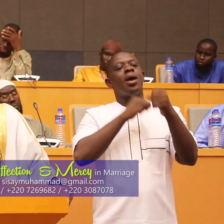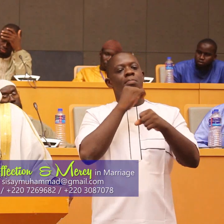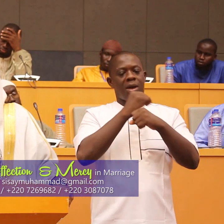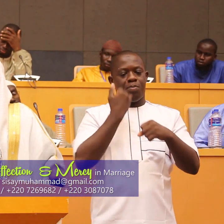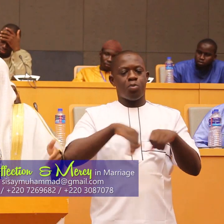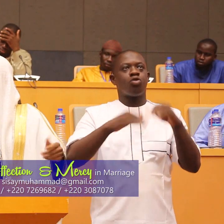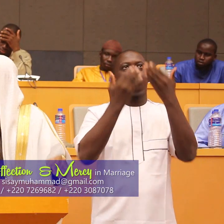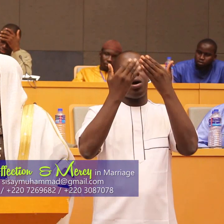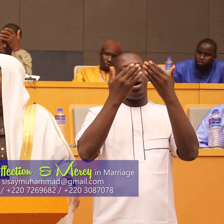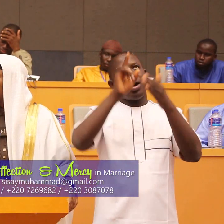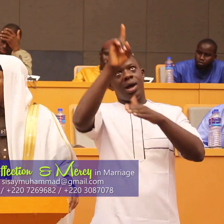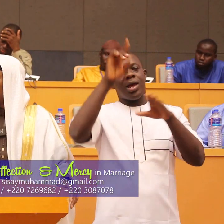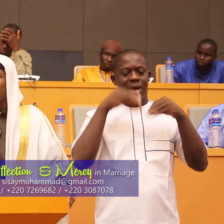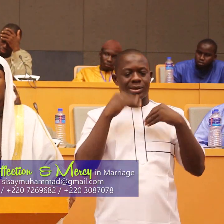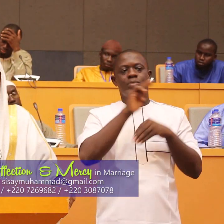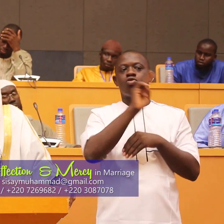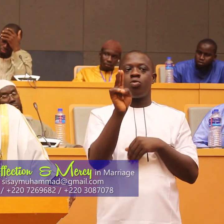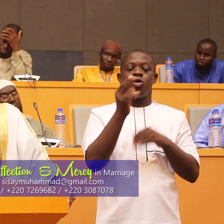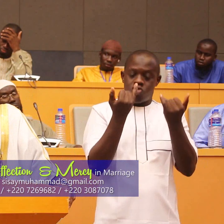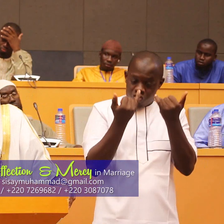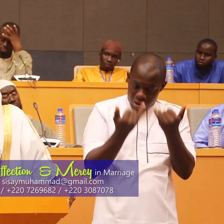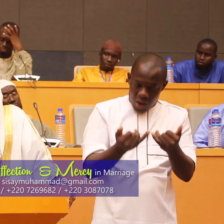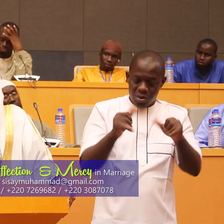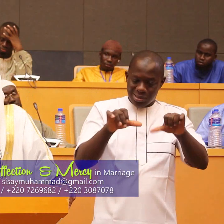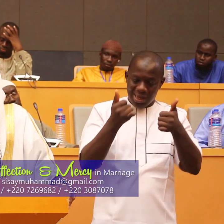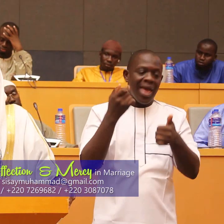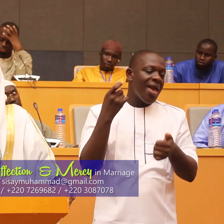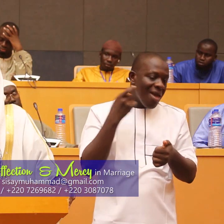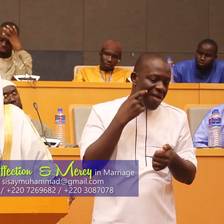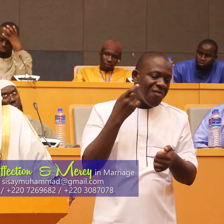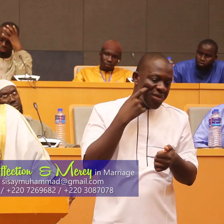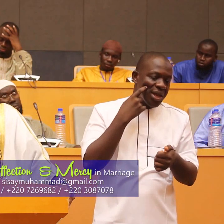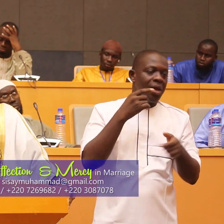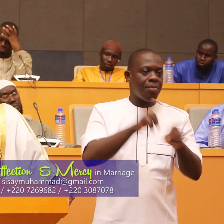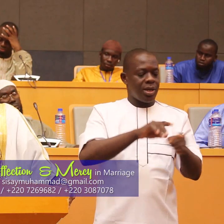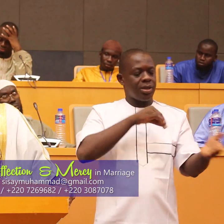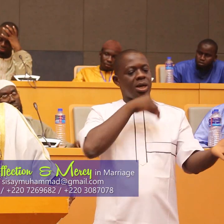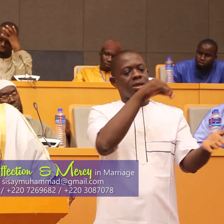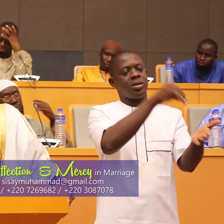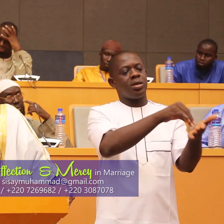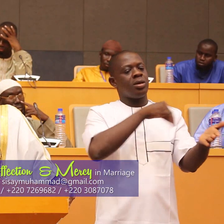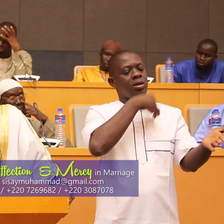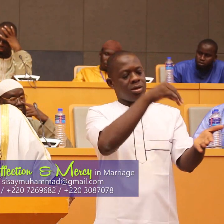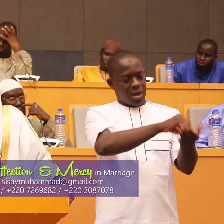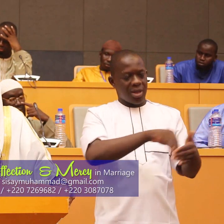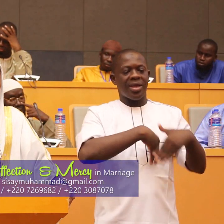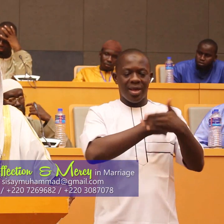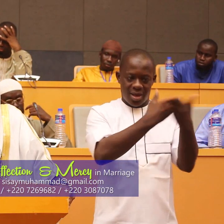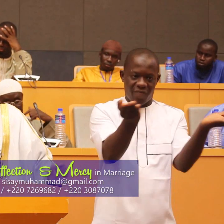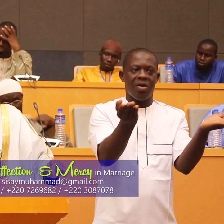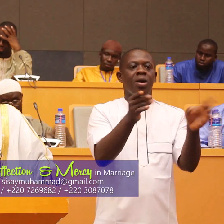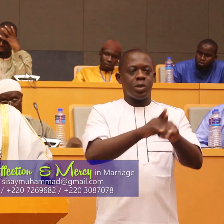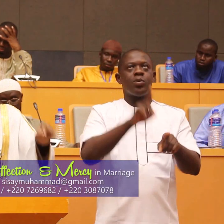today develop this system in your life every day I will give charity to have the dua of that